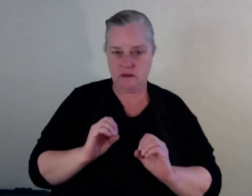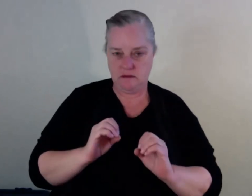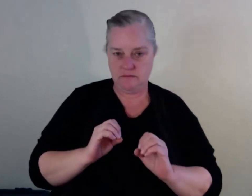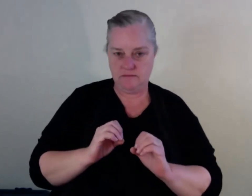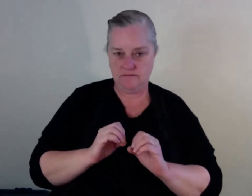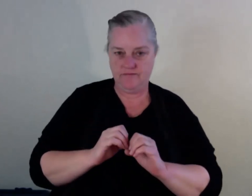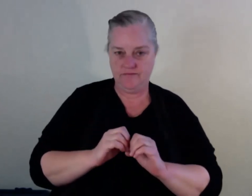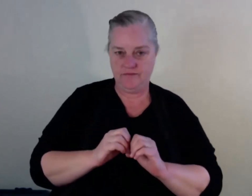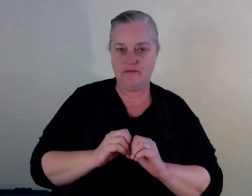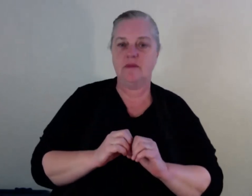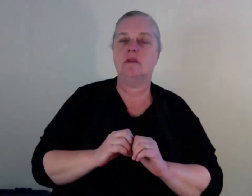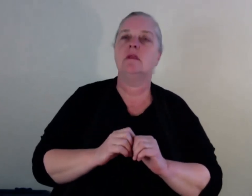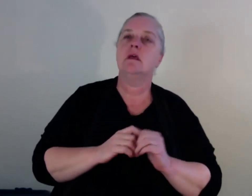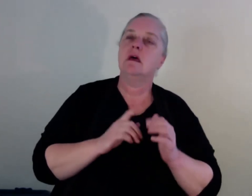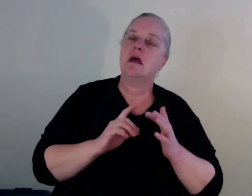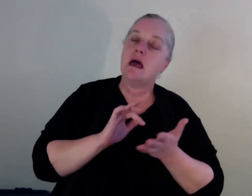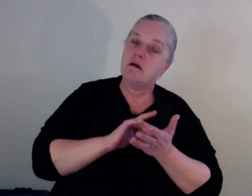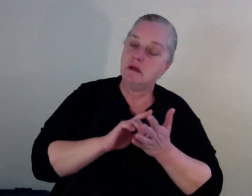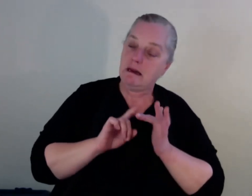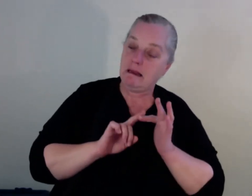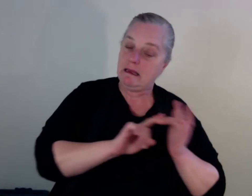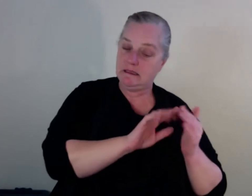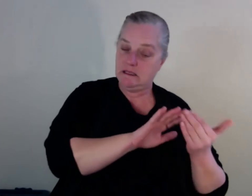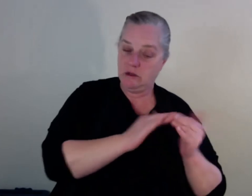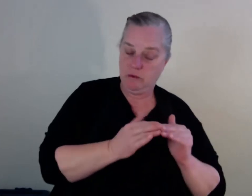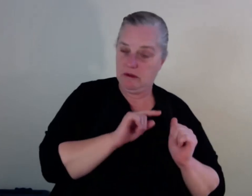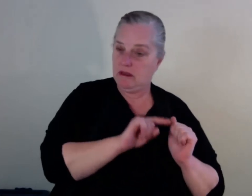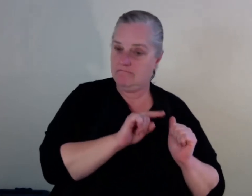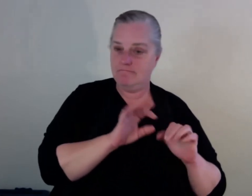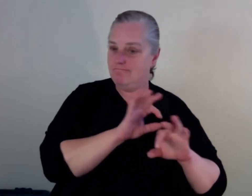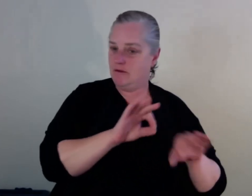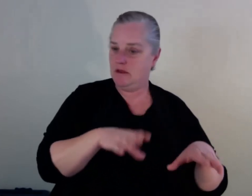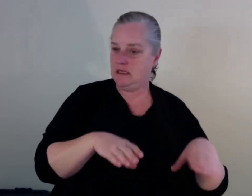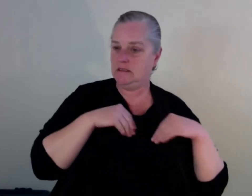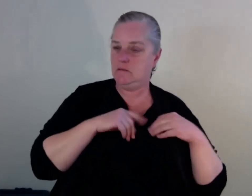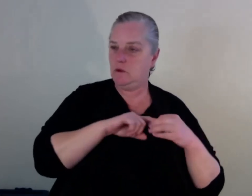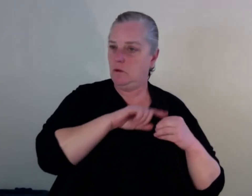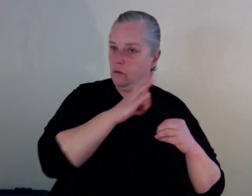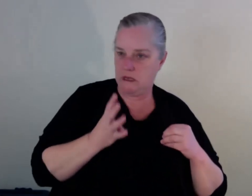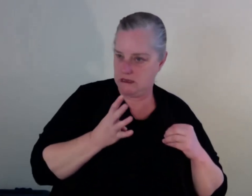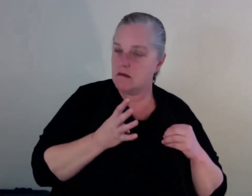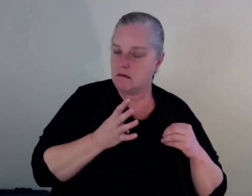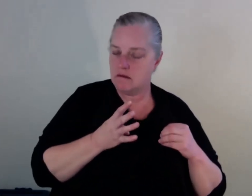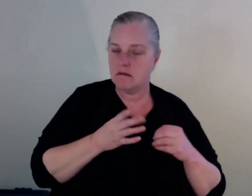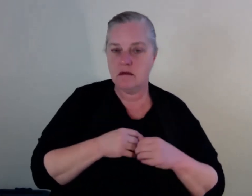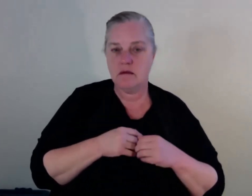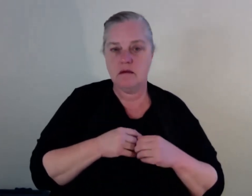gay yet. There is still problematic issues with that. And I think that is a barrier in terms of reaching out for support because